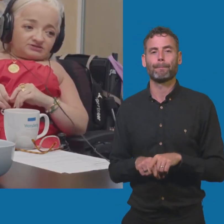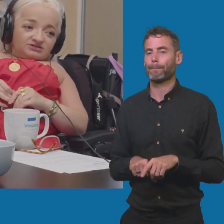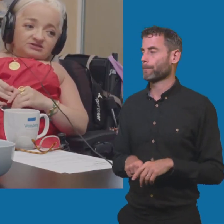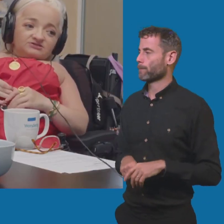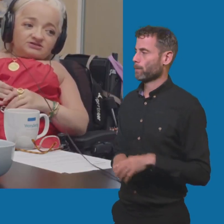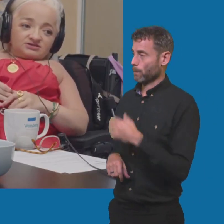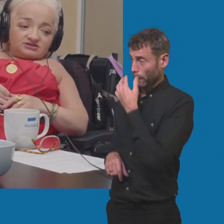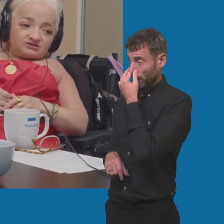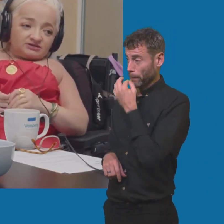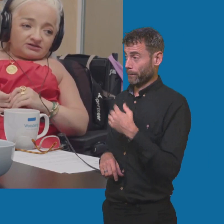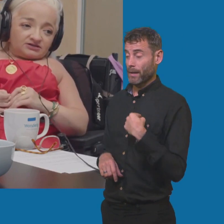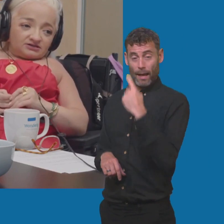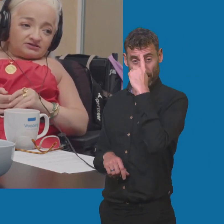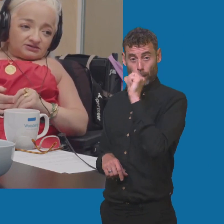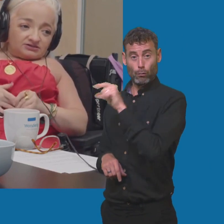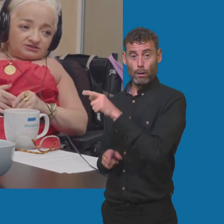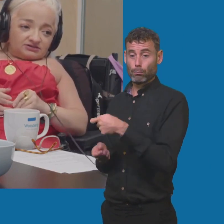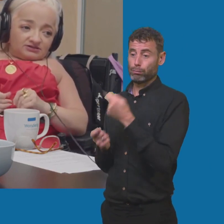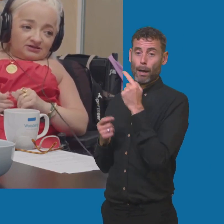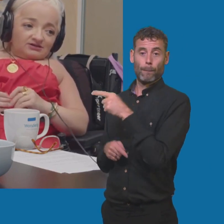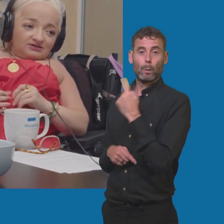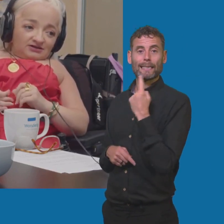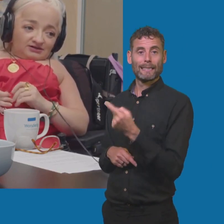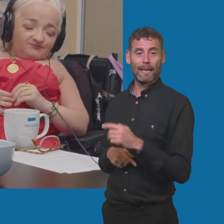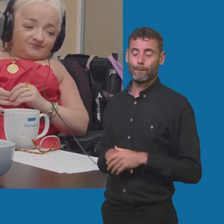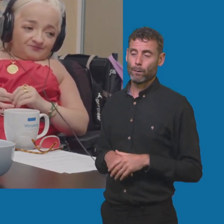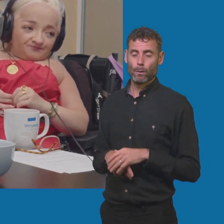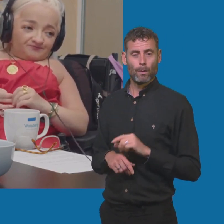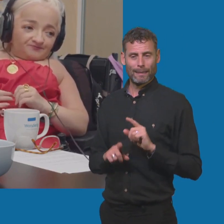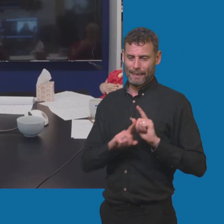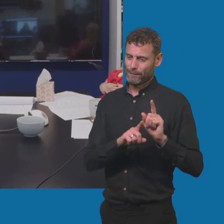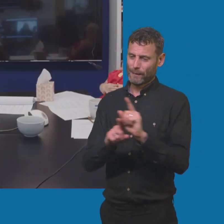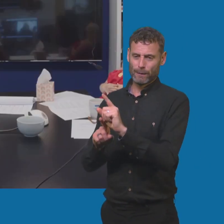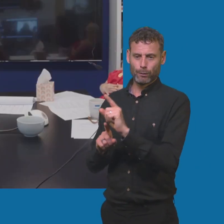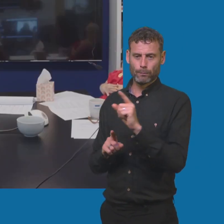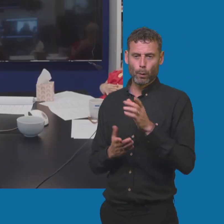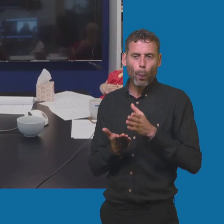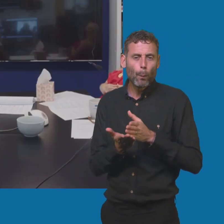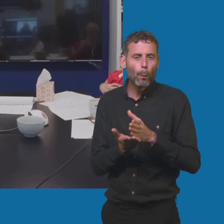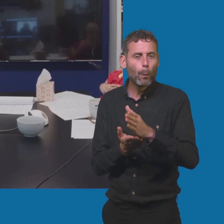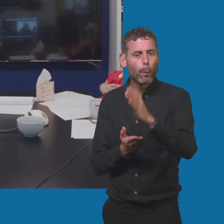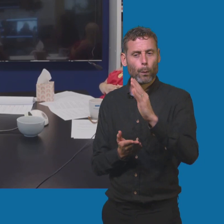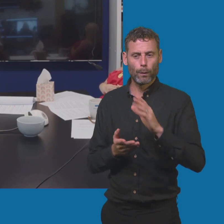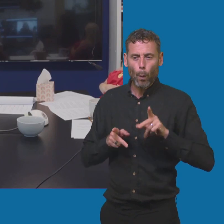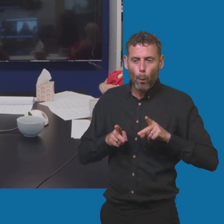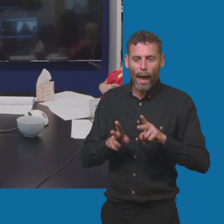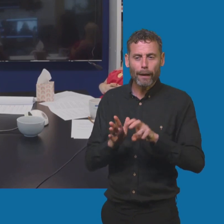completely agree with you because everyone's got their own journeys. It's one of those things where I think if they have the